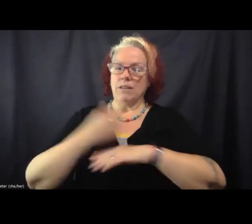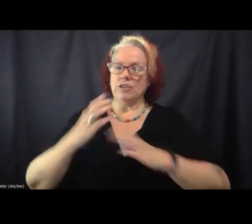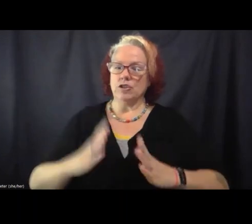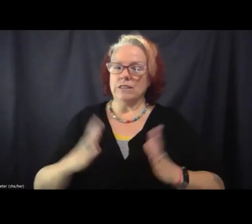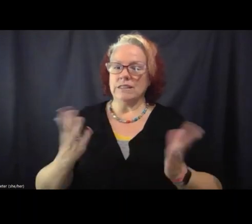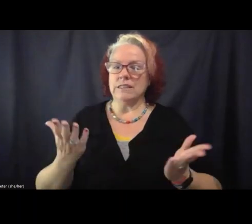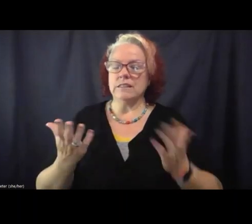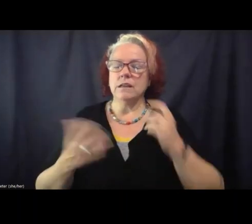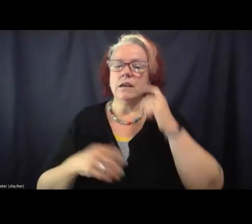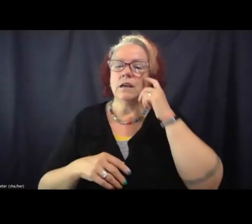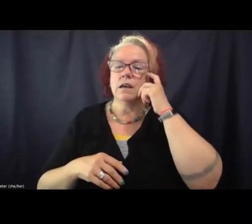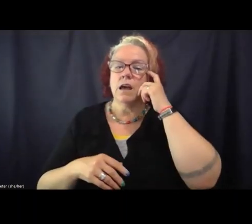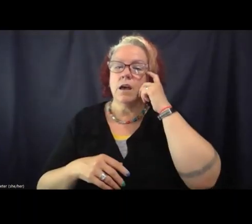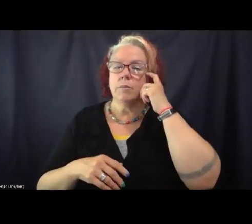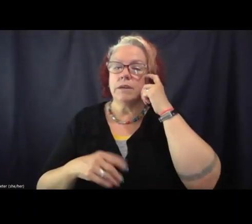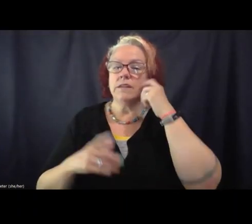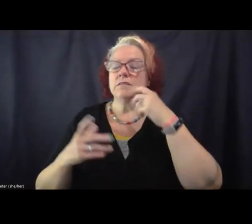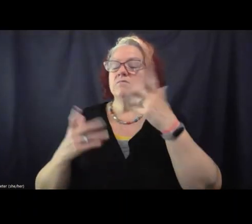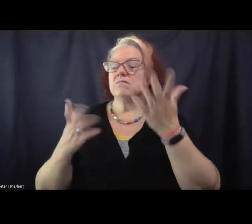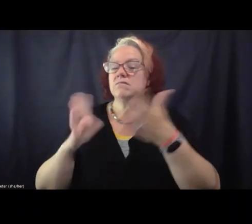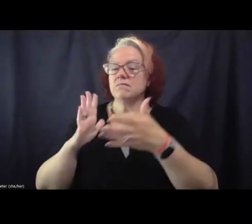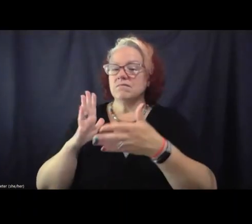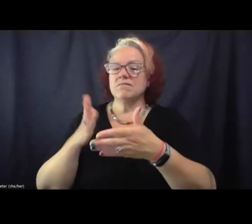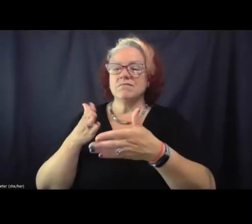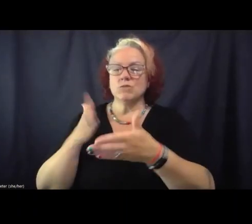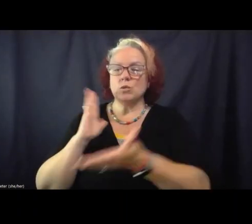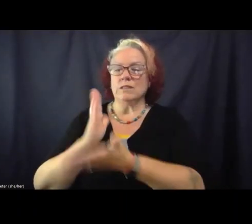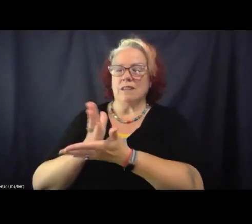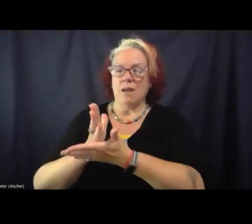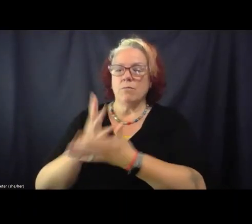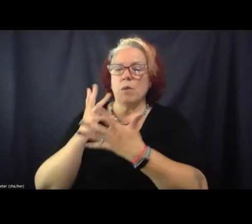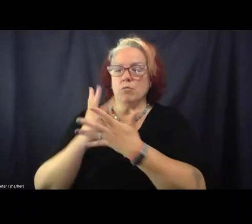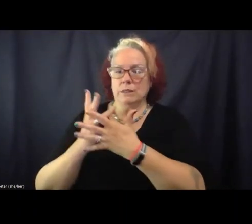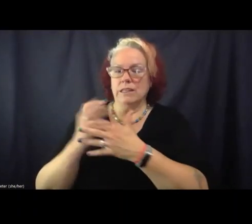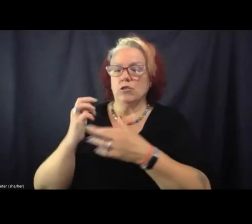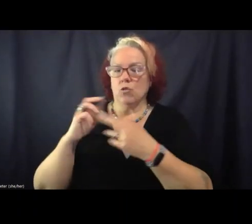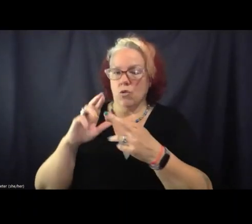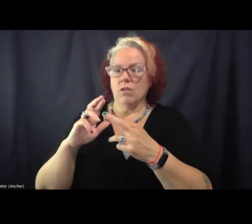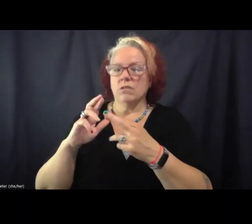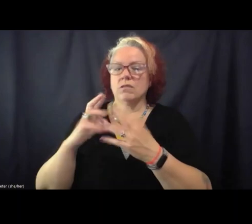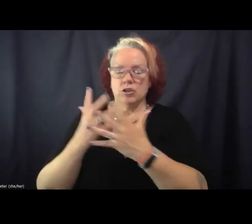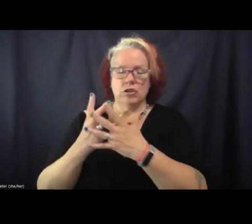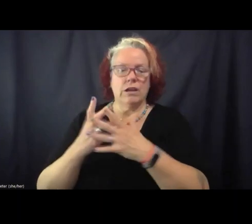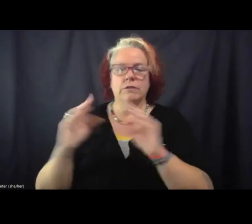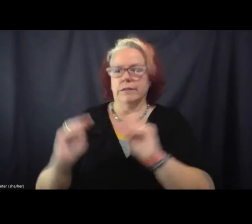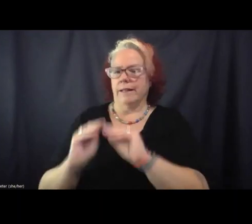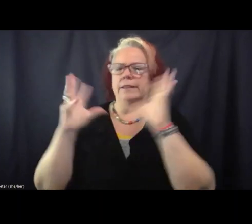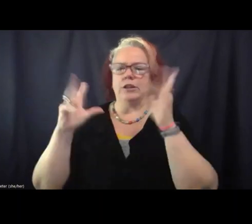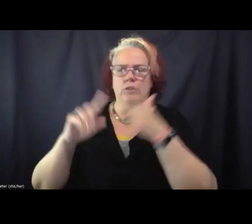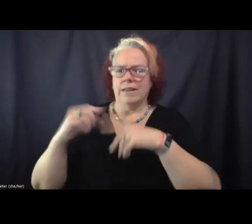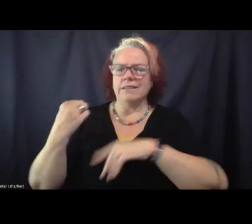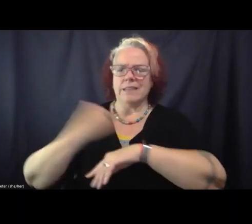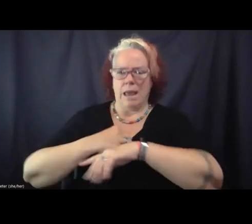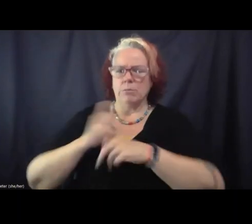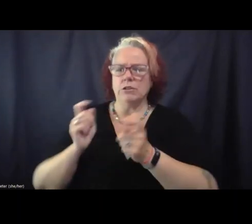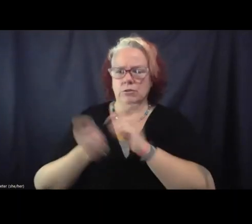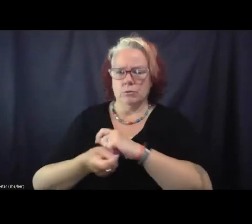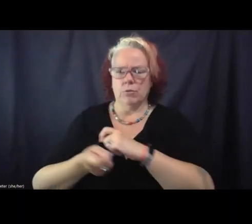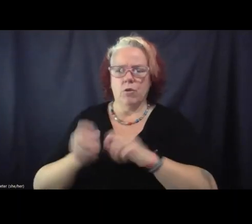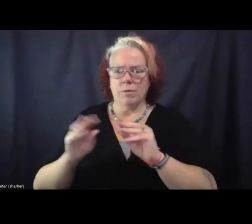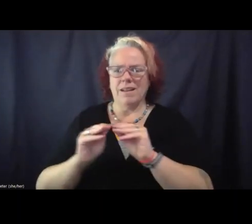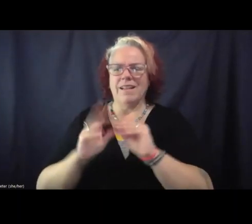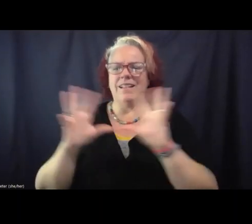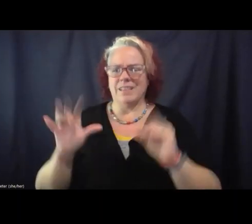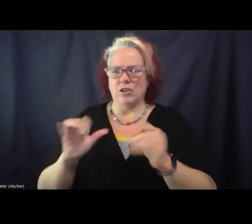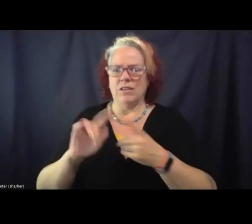me, uh, defeating a prison or a jail or something like that is clearly like an abolitionist reform. Um, one of